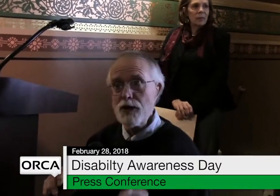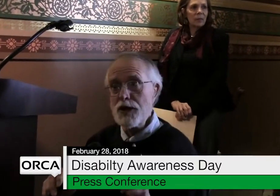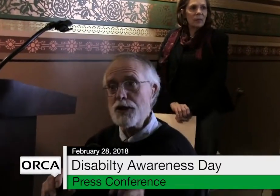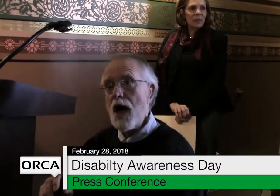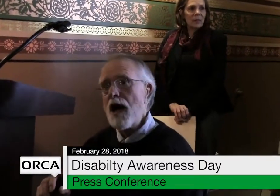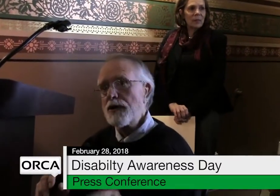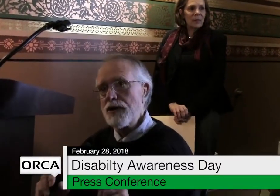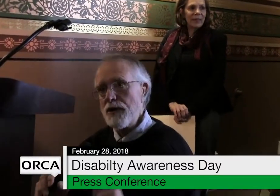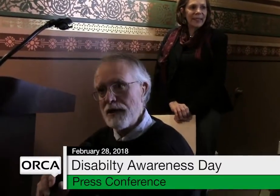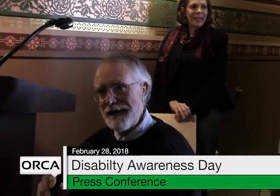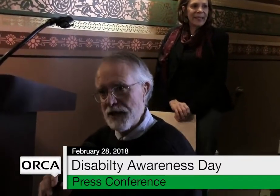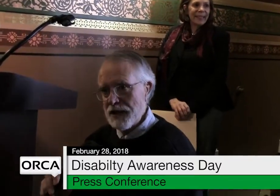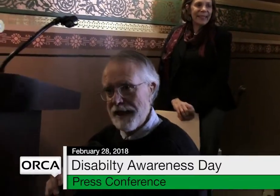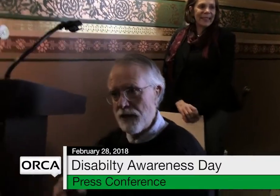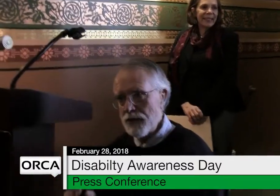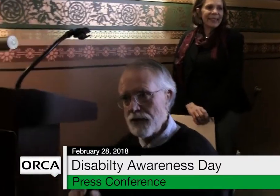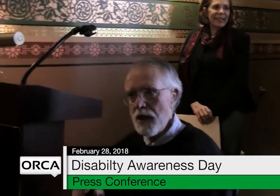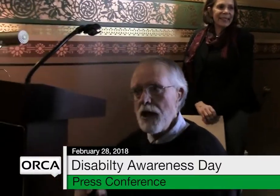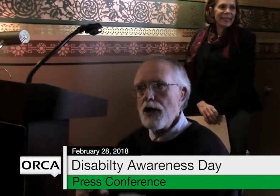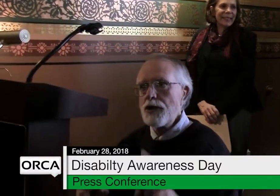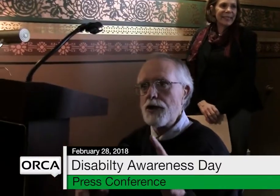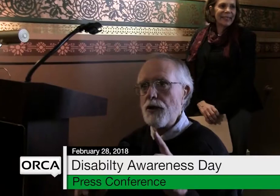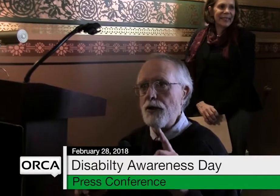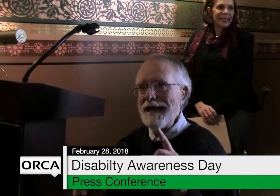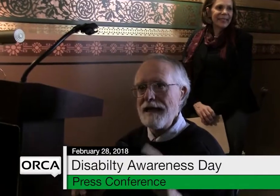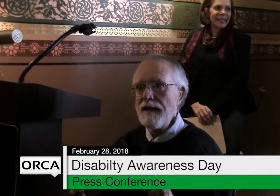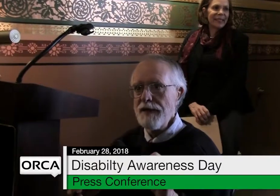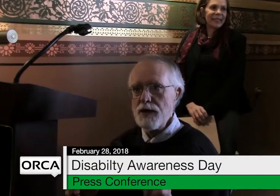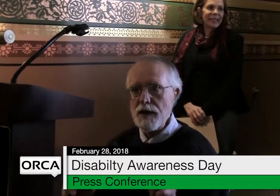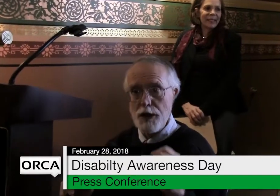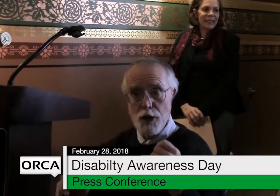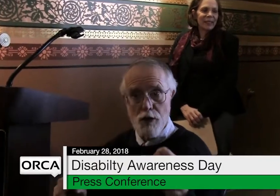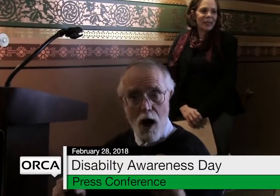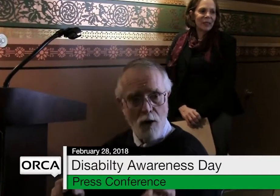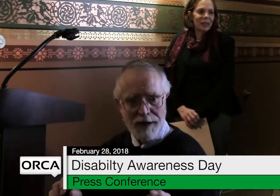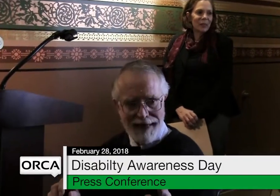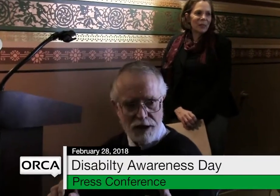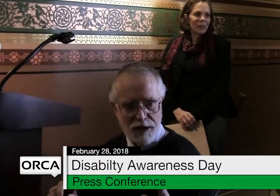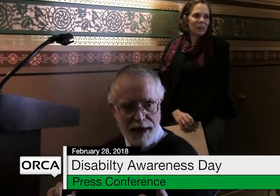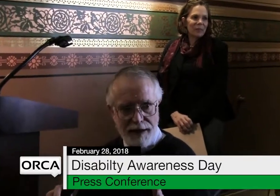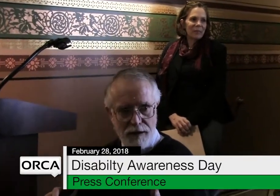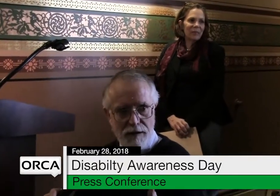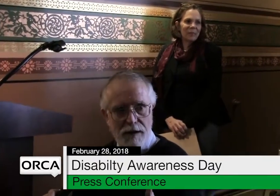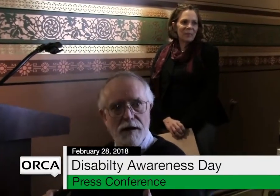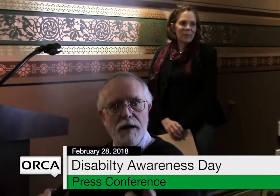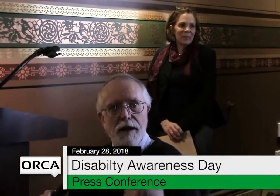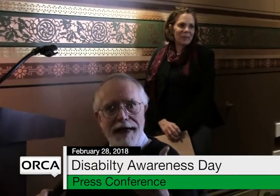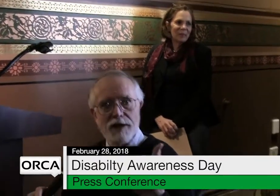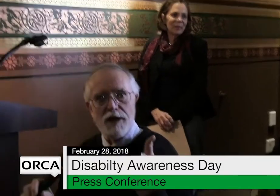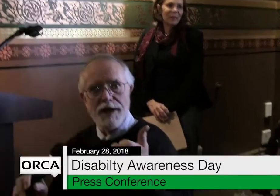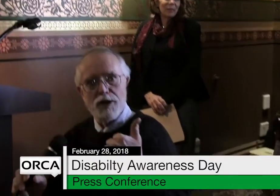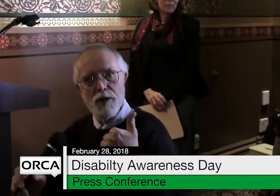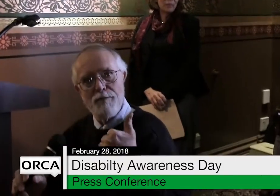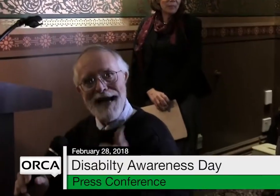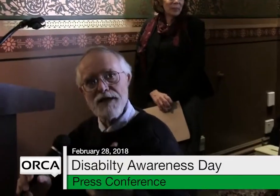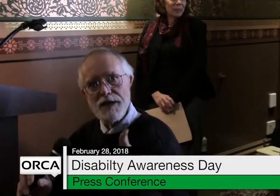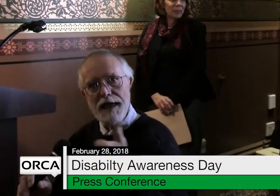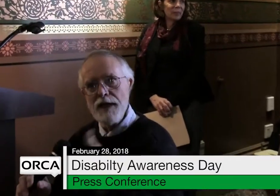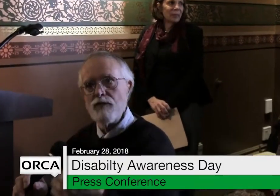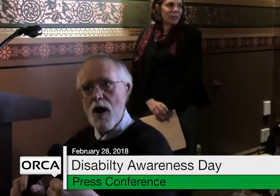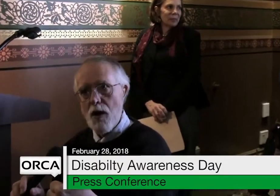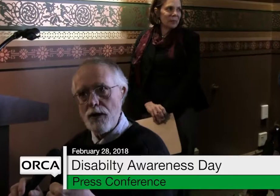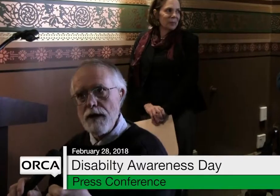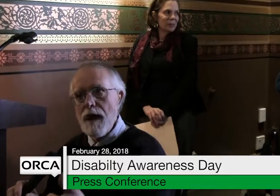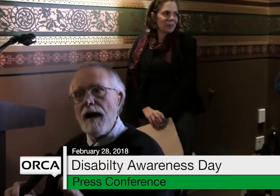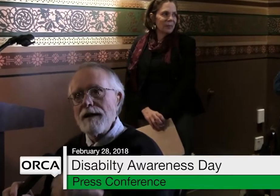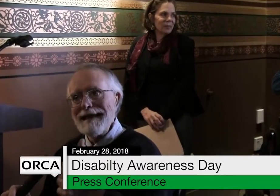are here to talk to your legislators, to individually, your own legislator is your best